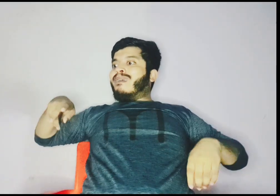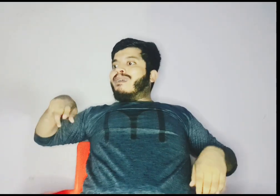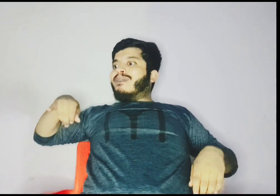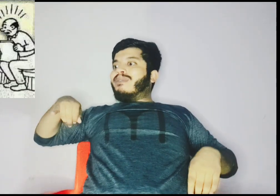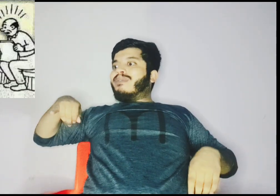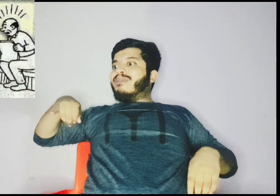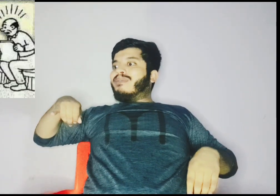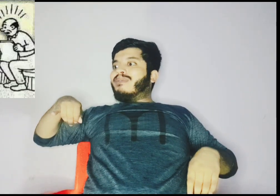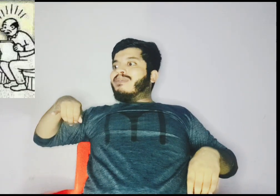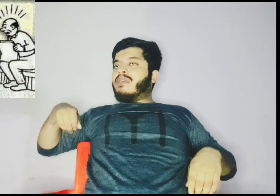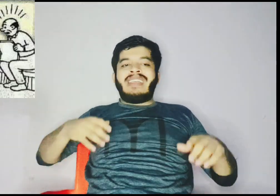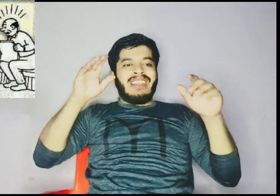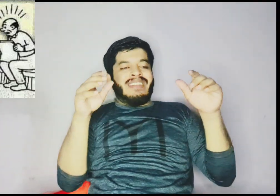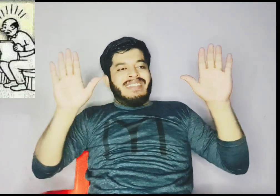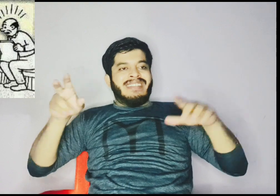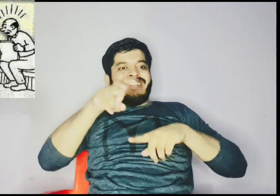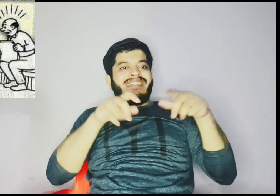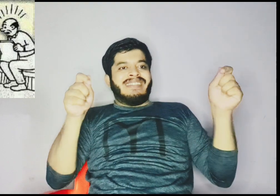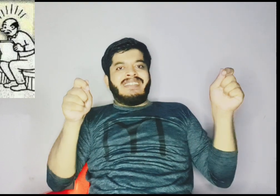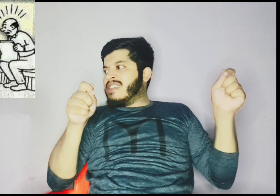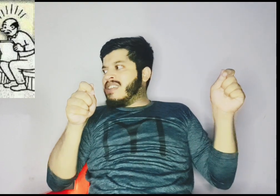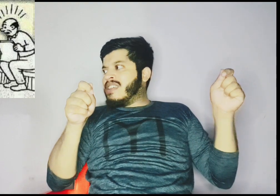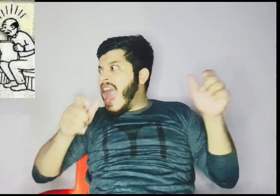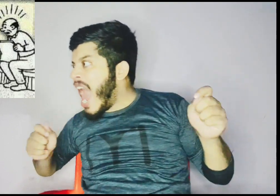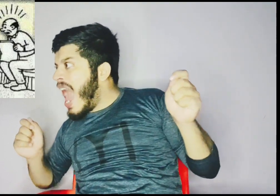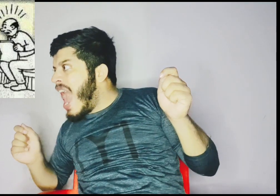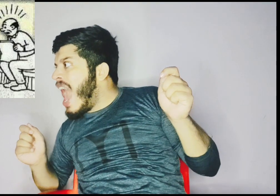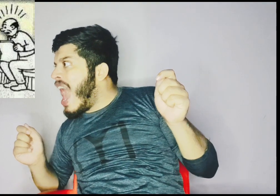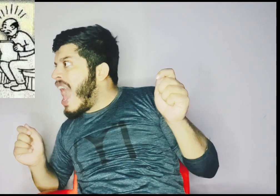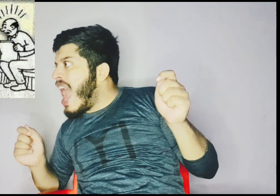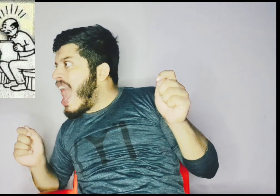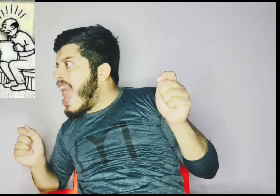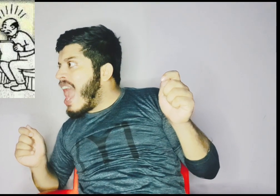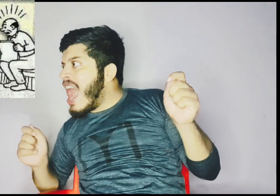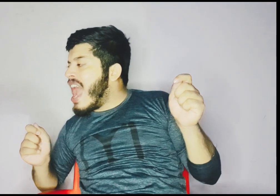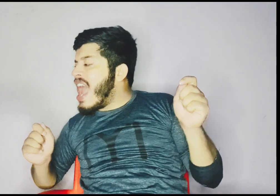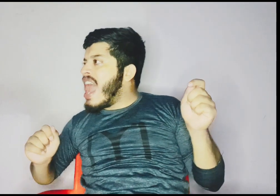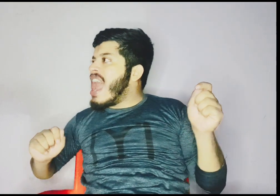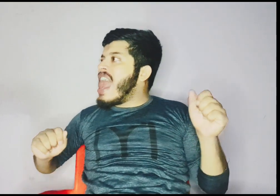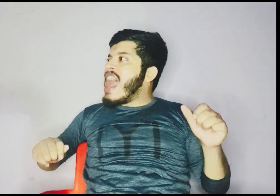world. Fly in,